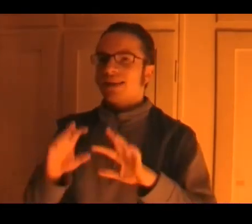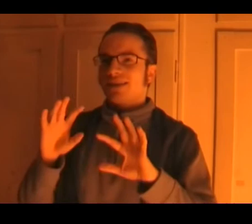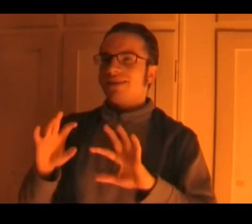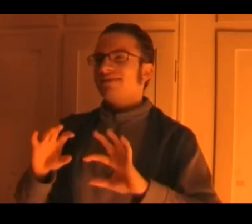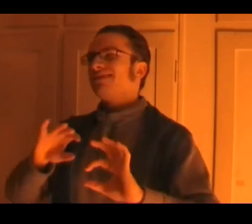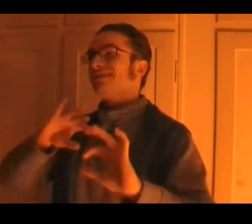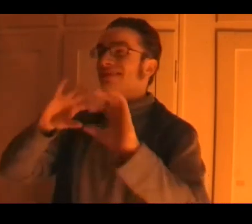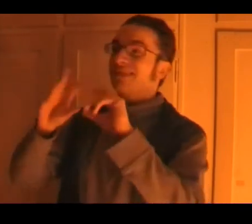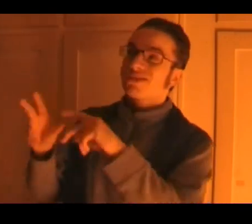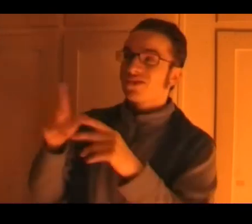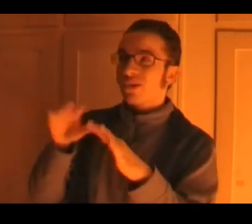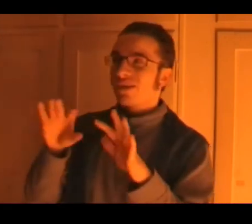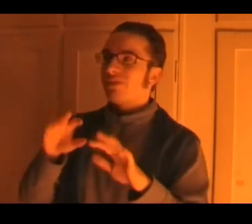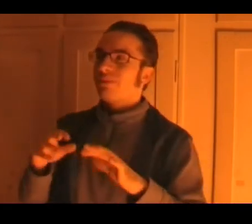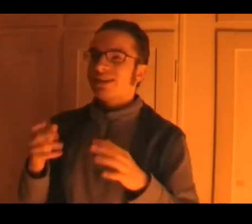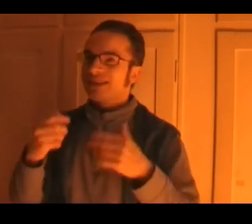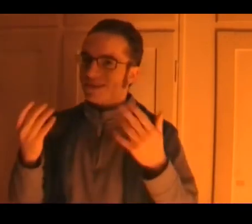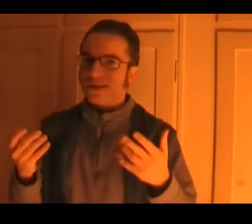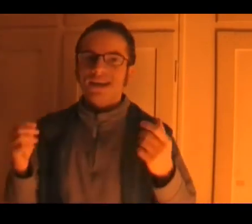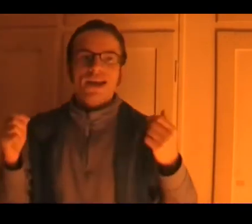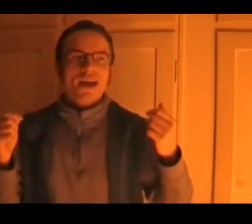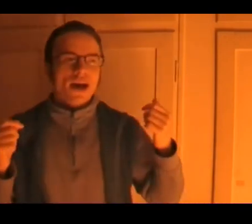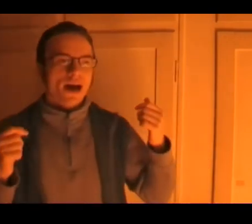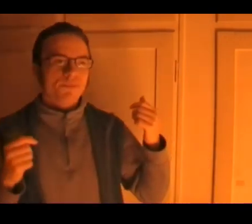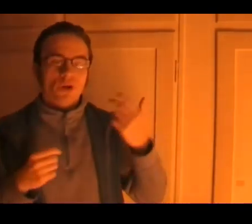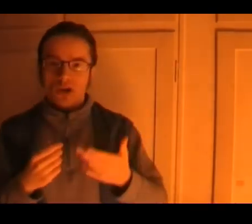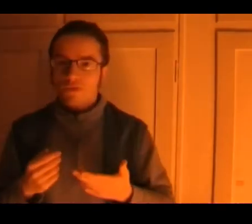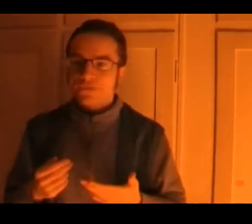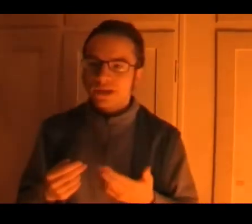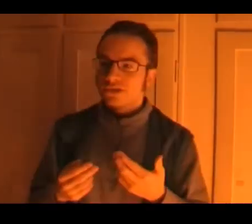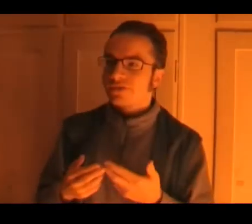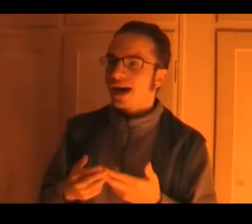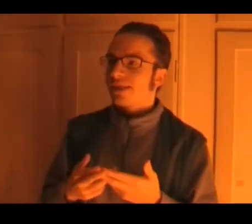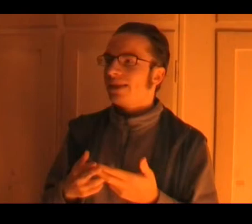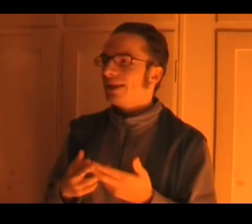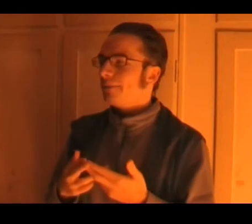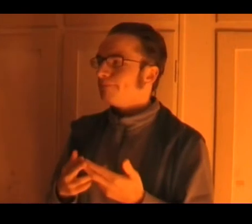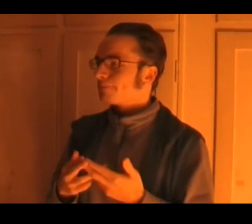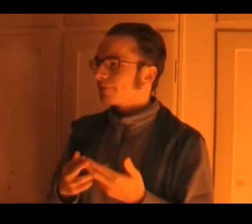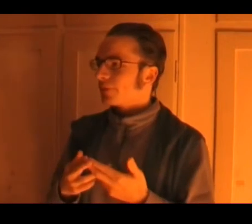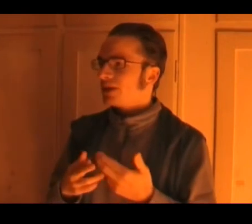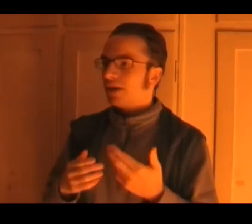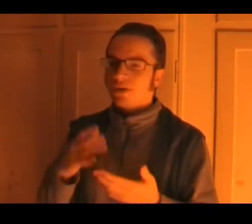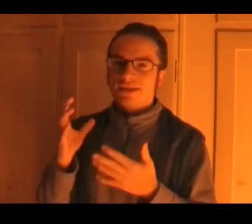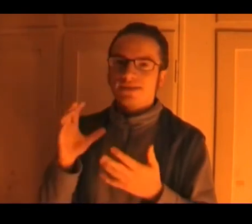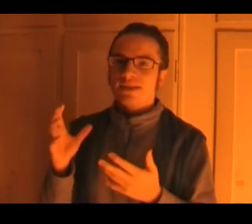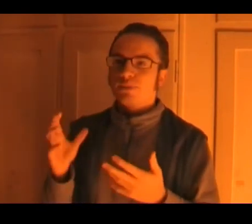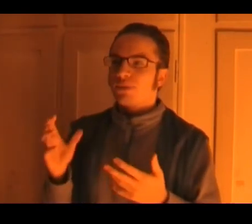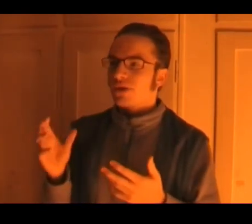that sort of makes sense okay um cloverfield you've got the um you know it's these people running